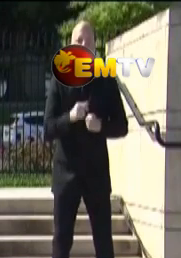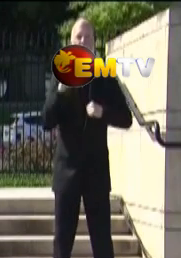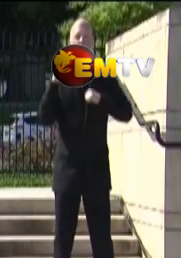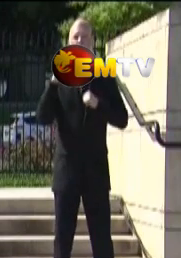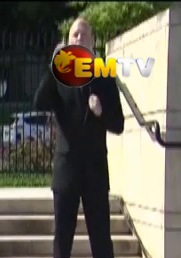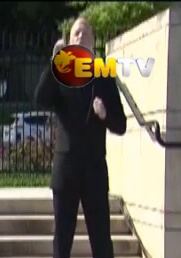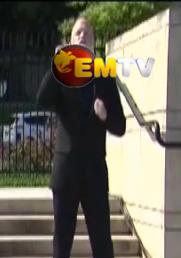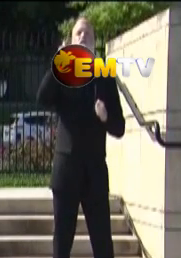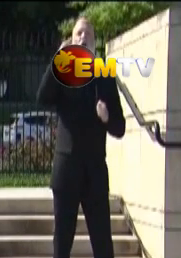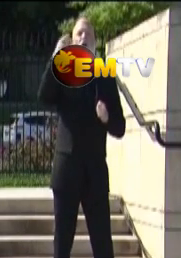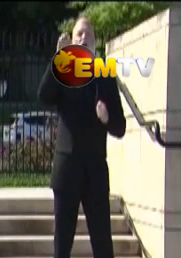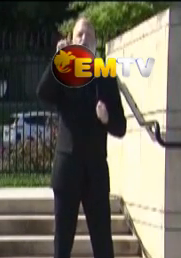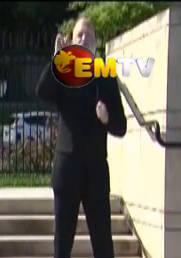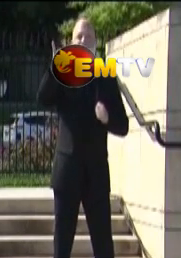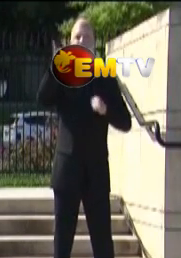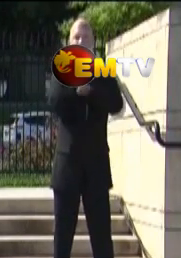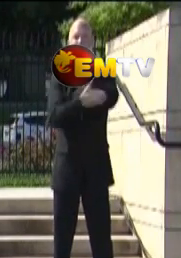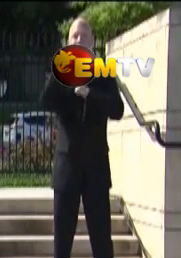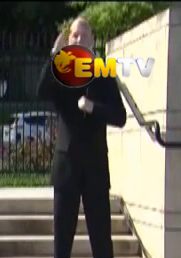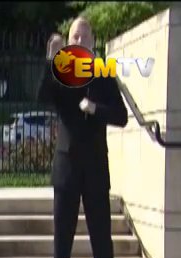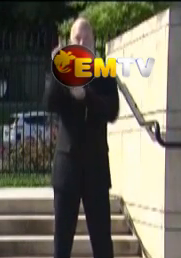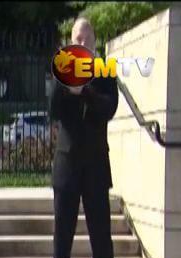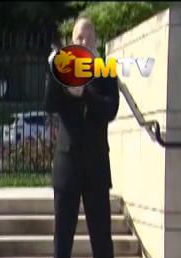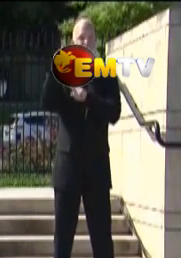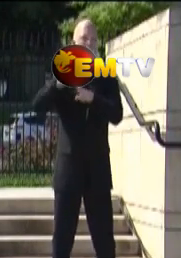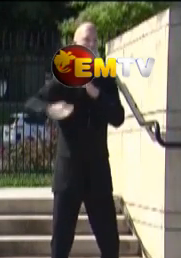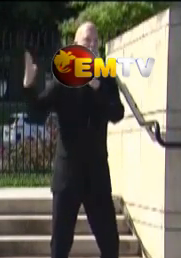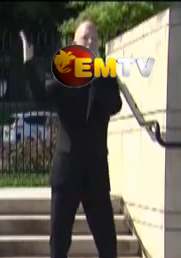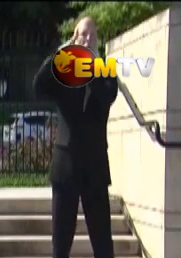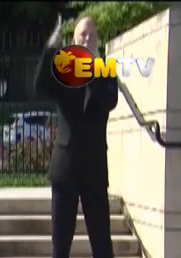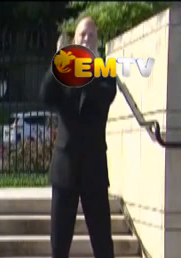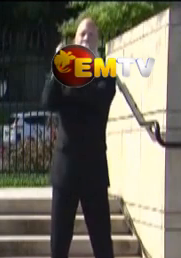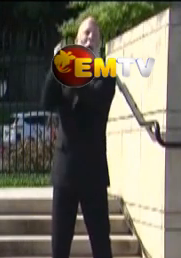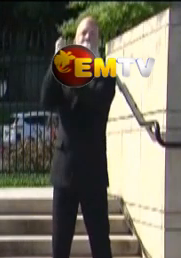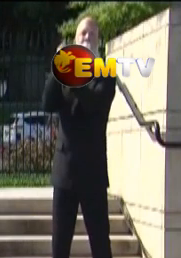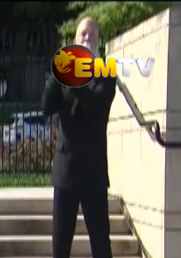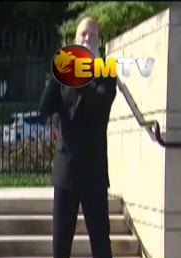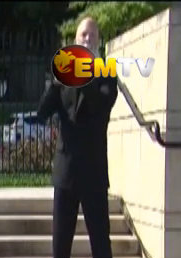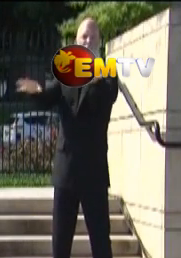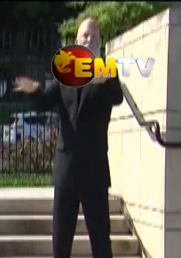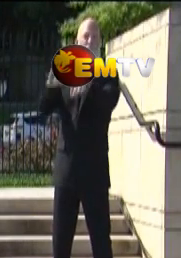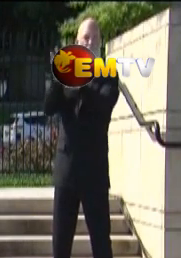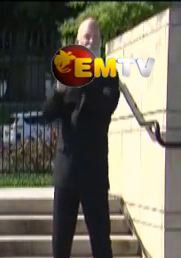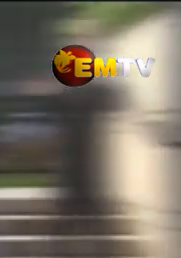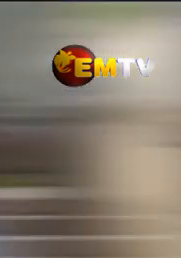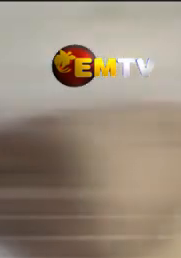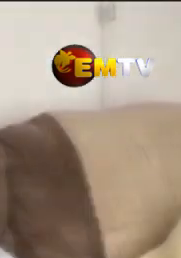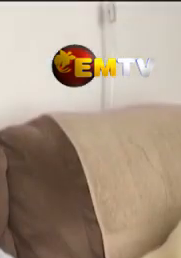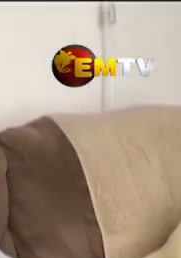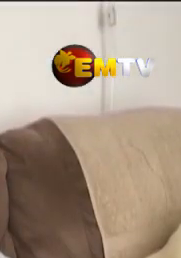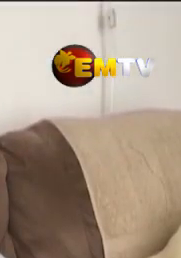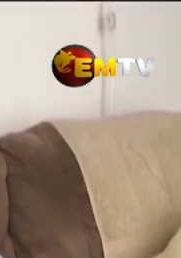necessary supplies and planned more shipments based on the needs of Phoebe Putney's system in the future.